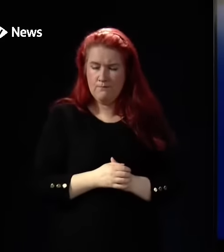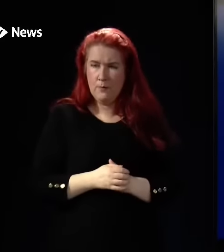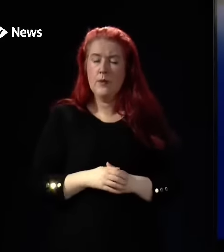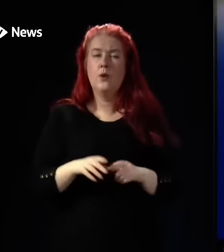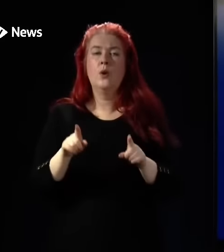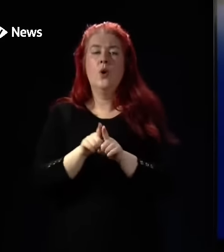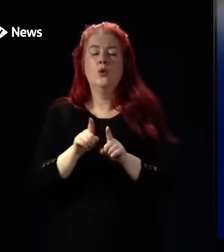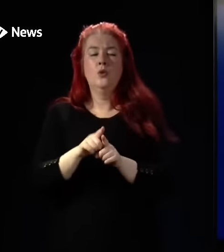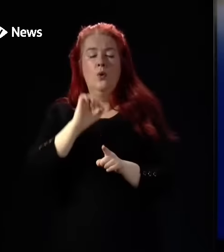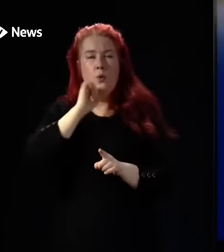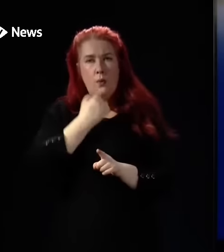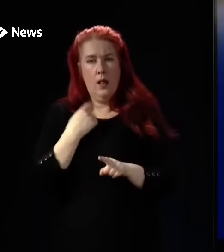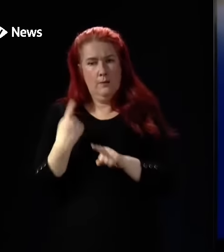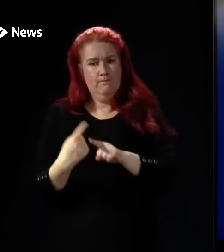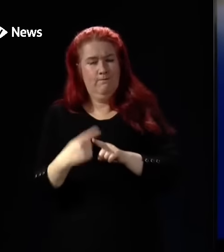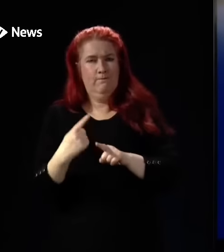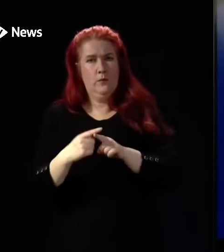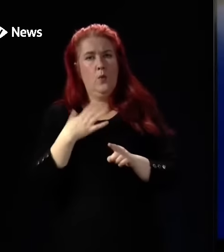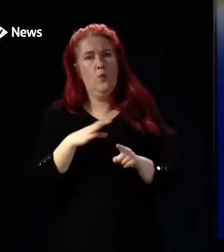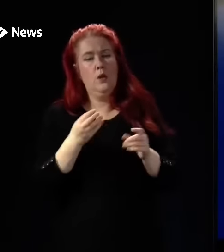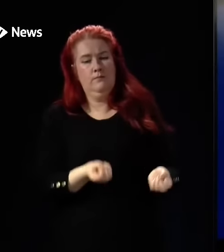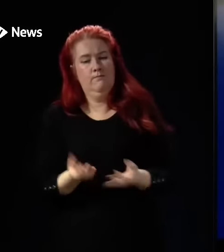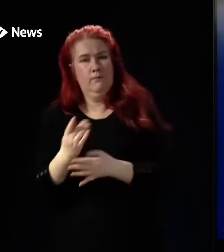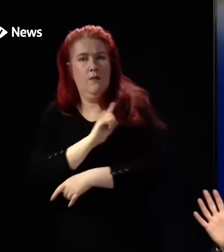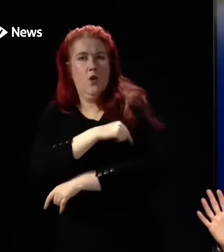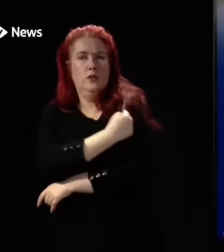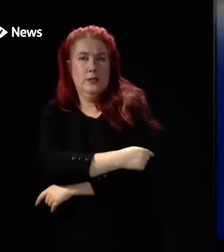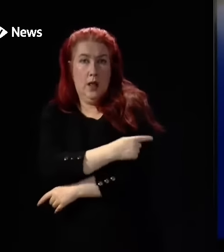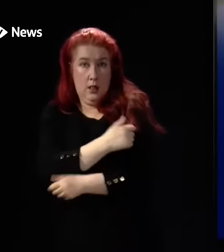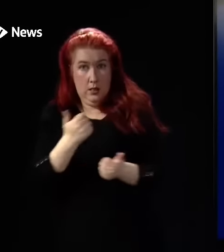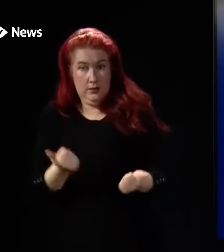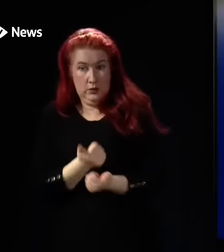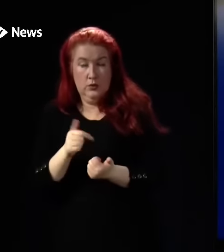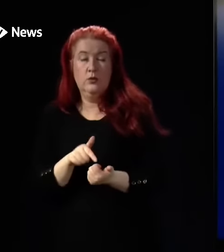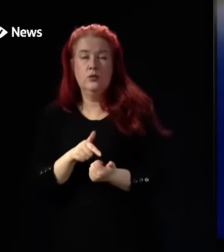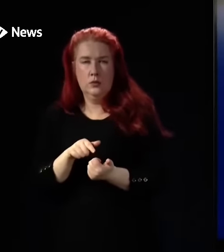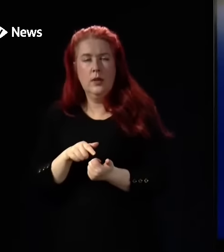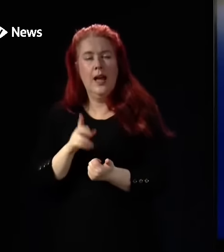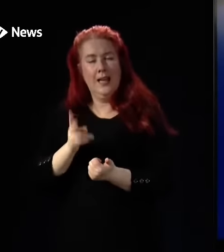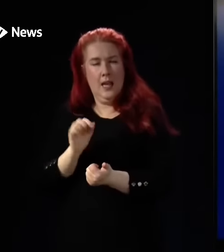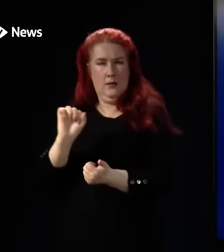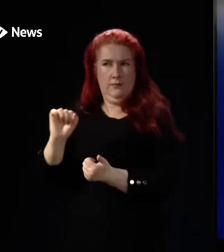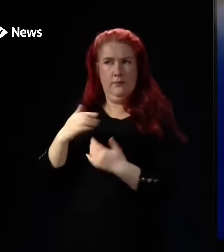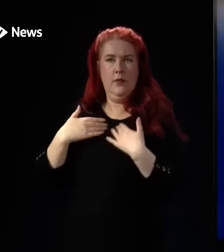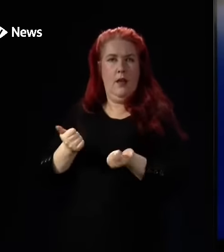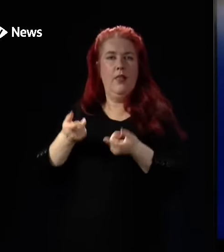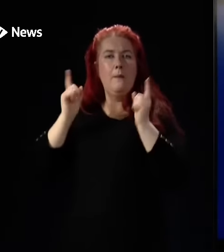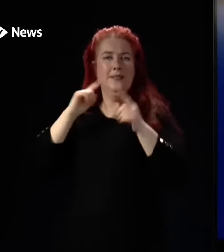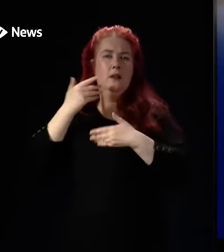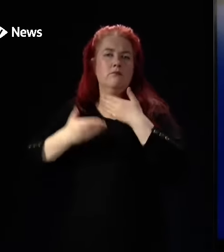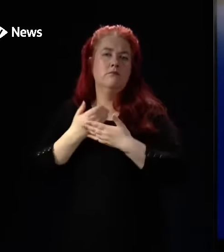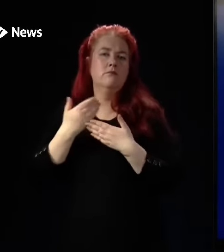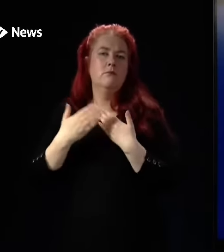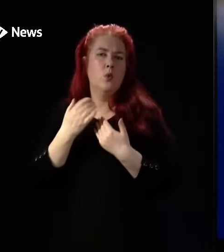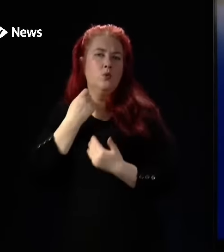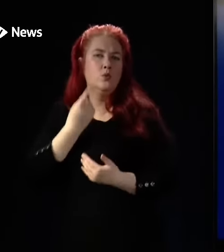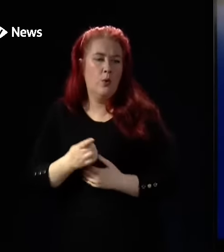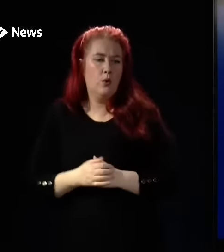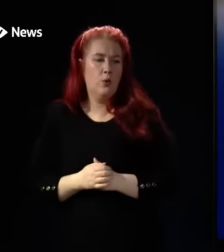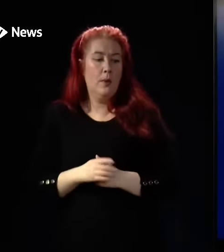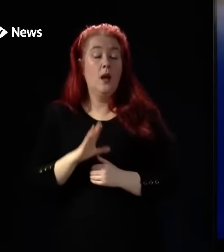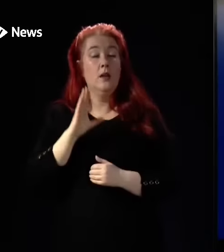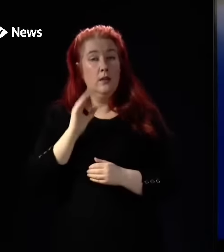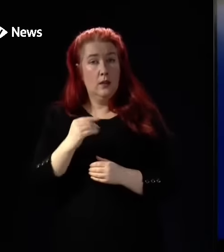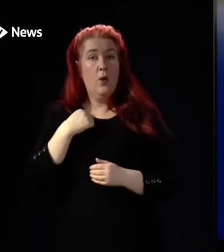steps to speed up discharge from hospitals. Again, the Health Secretary will say more tomorrow, but I can confirm that we will be